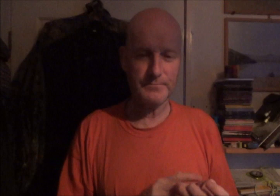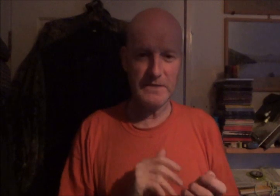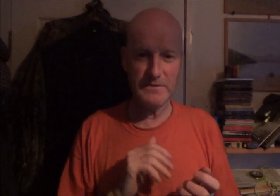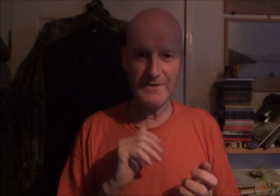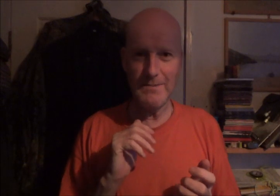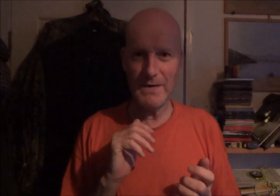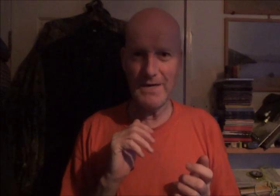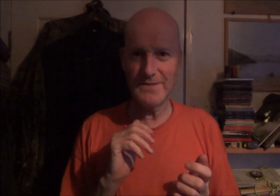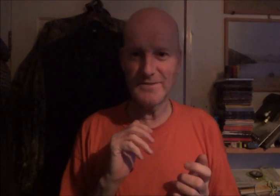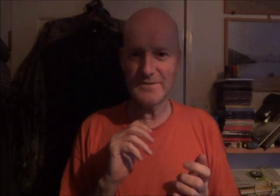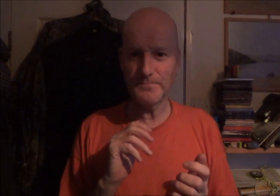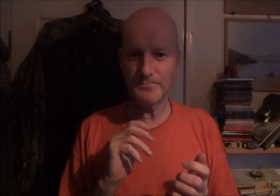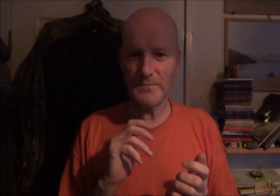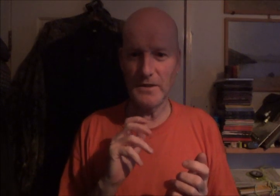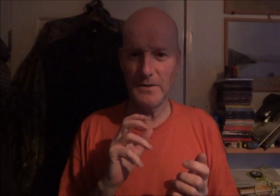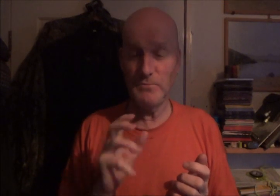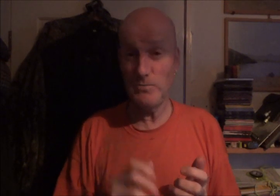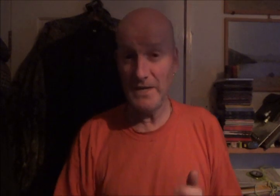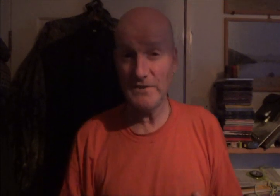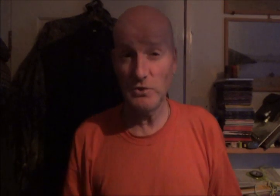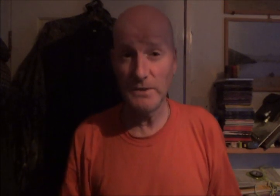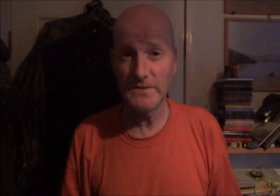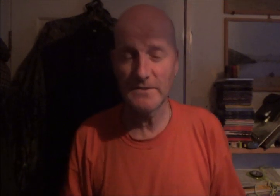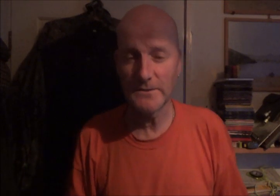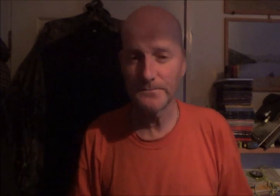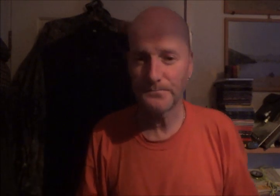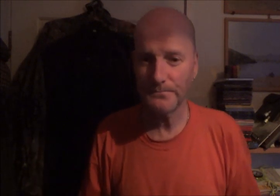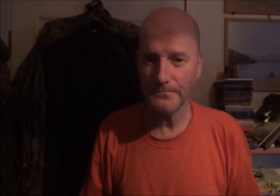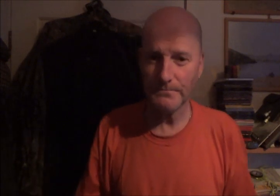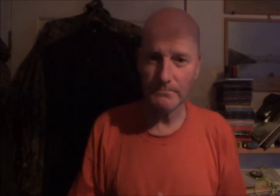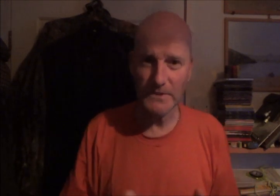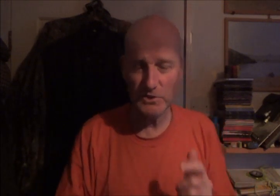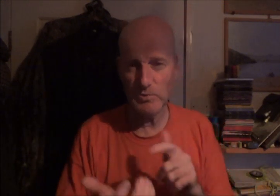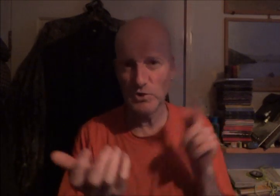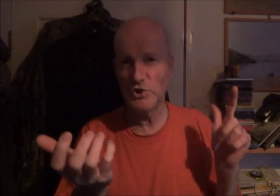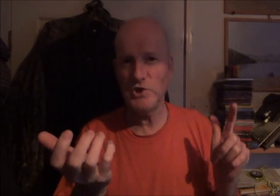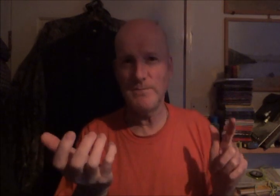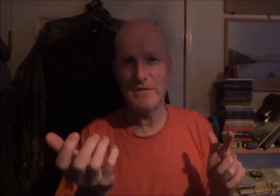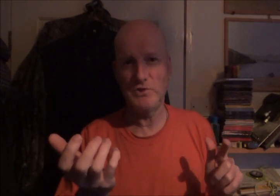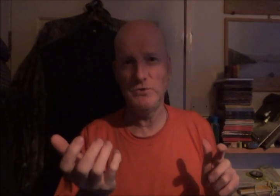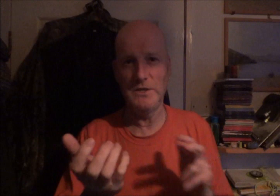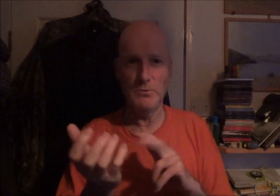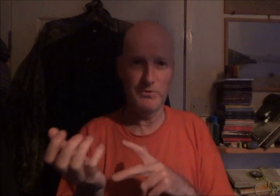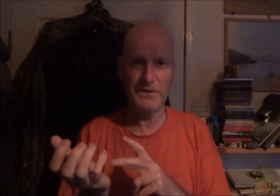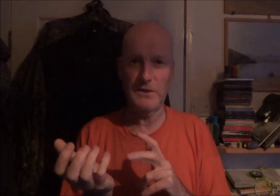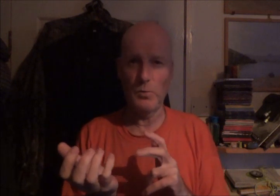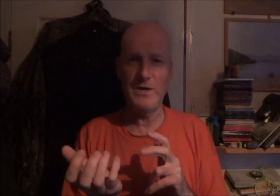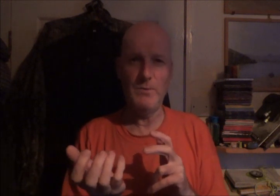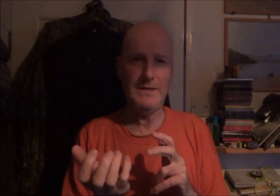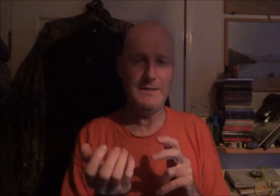Same as GPS units. Switch on the GPS unit, you're going to find out where you are.